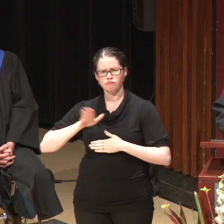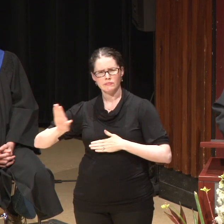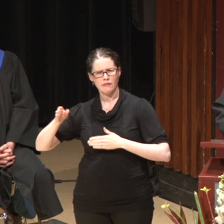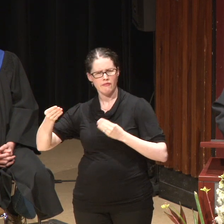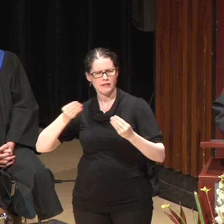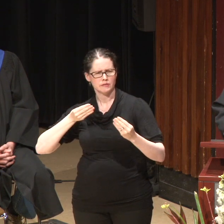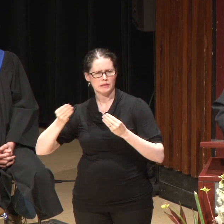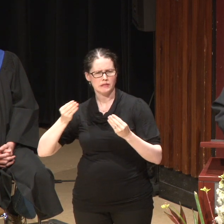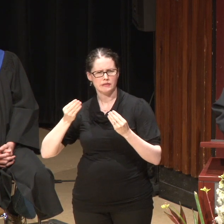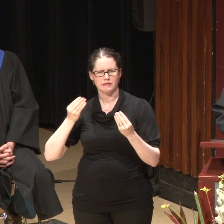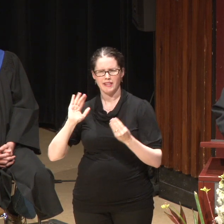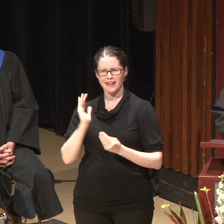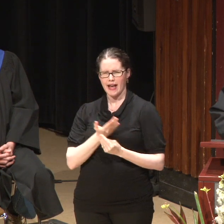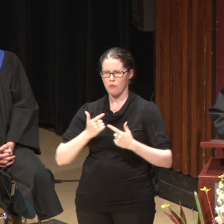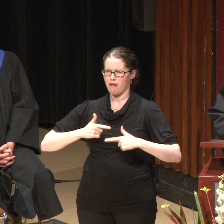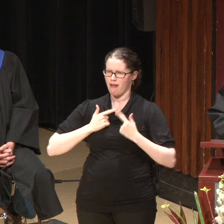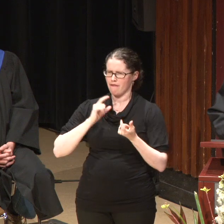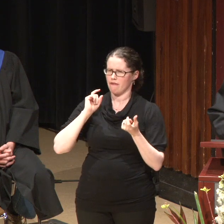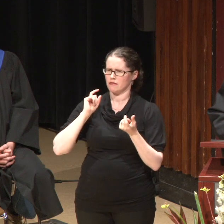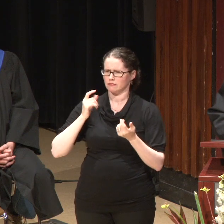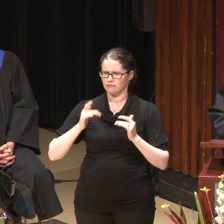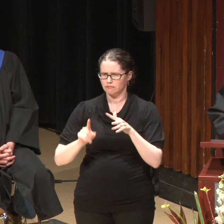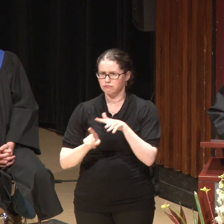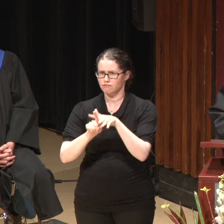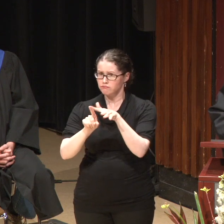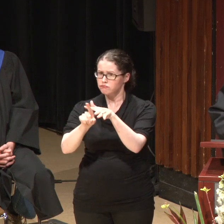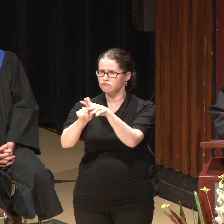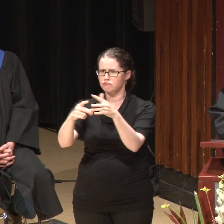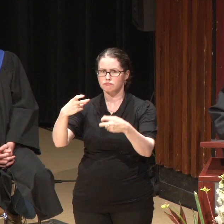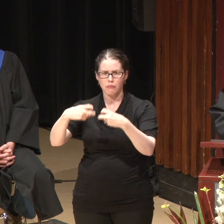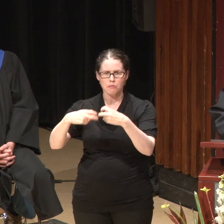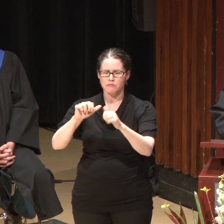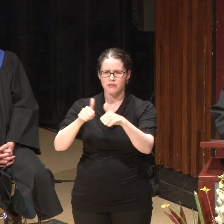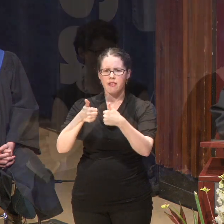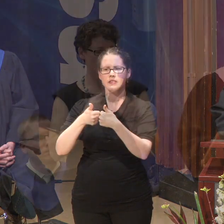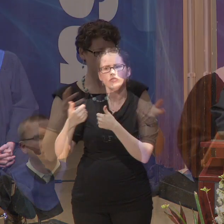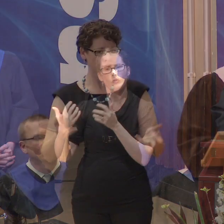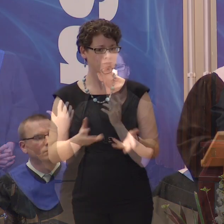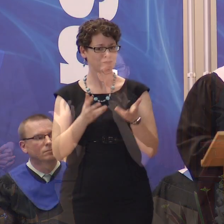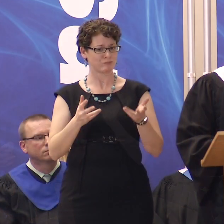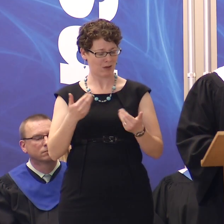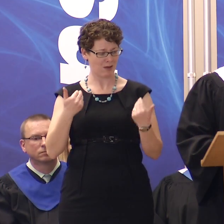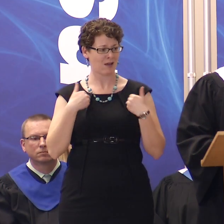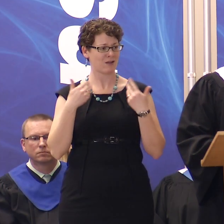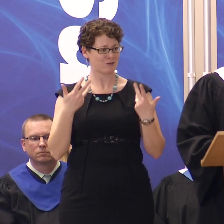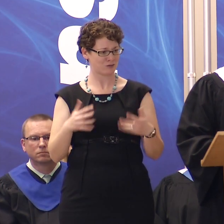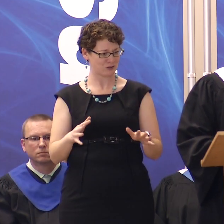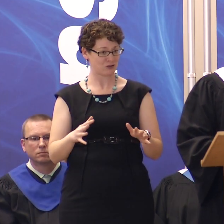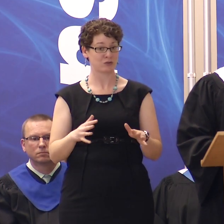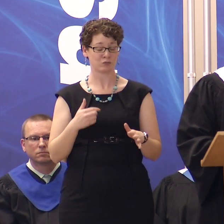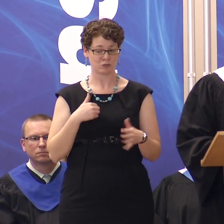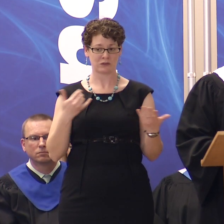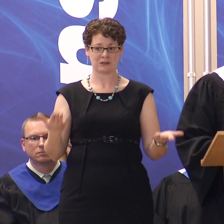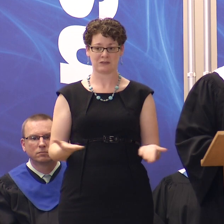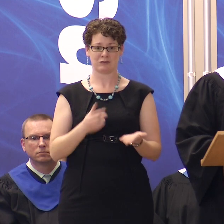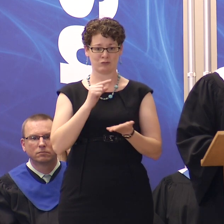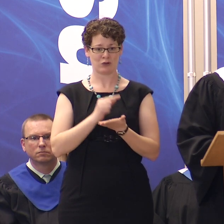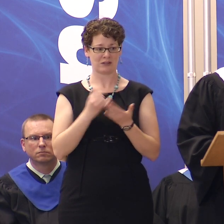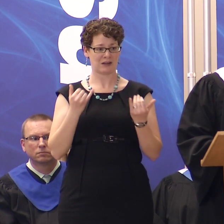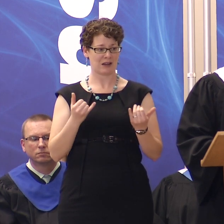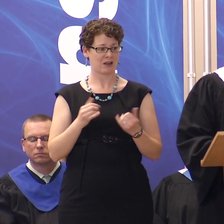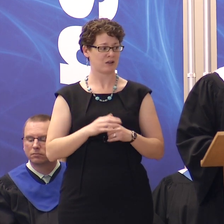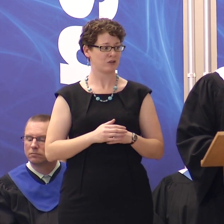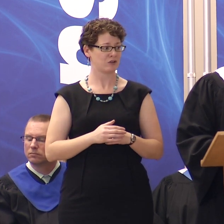and that we're treated with respect and dignity. In addition, Donna,